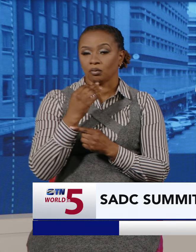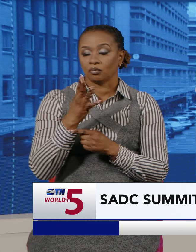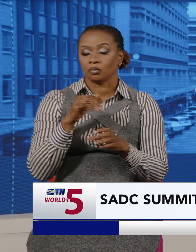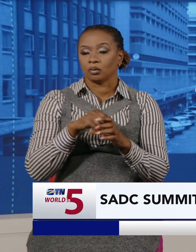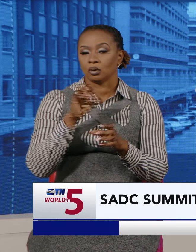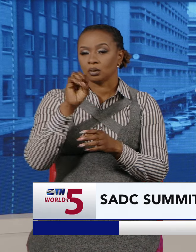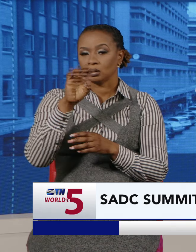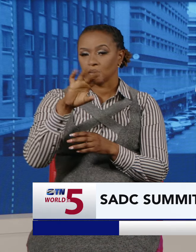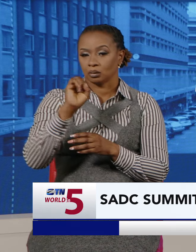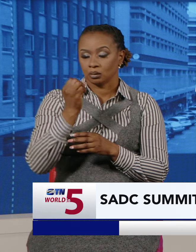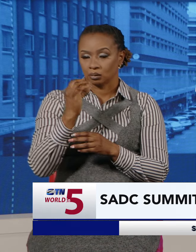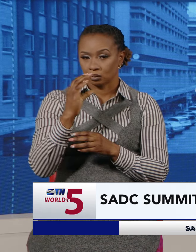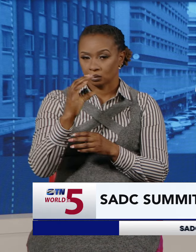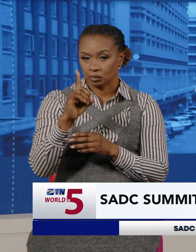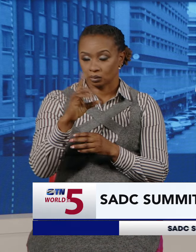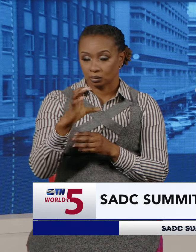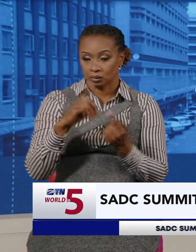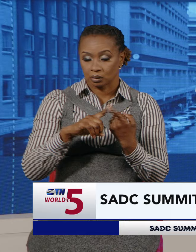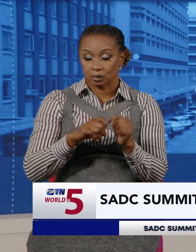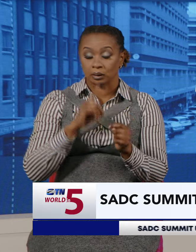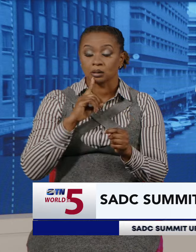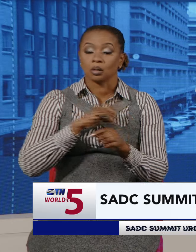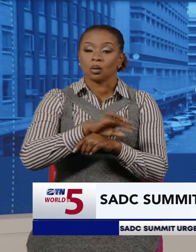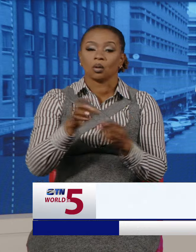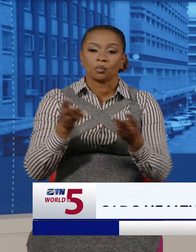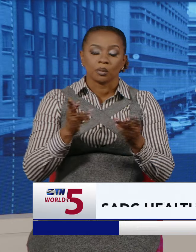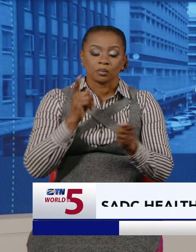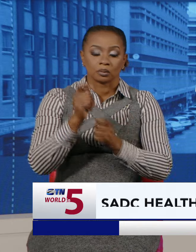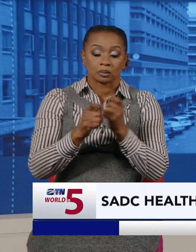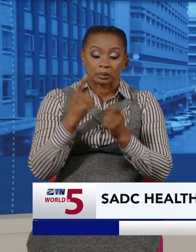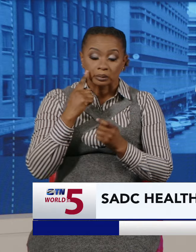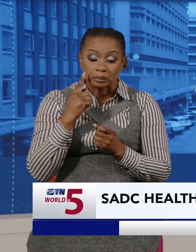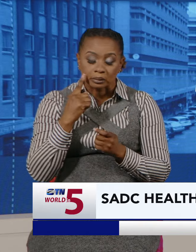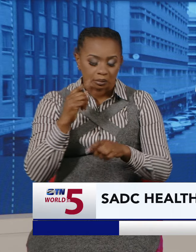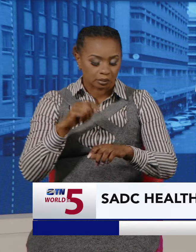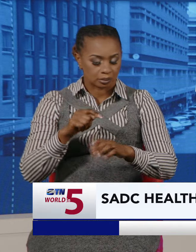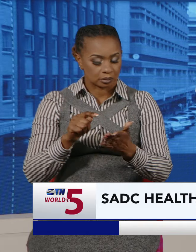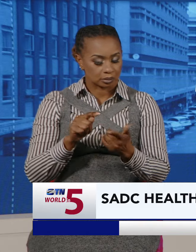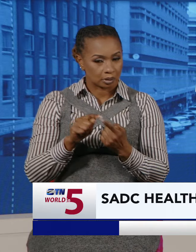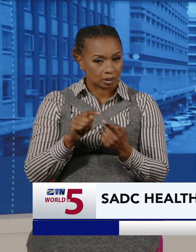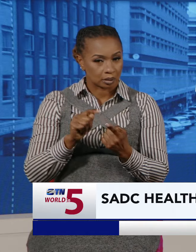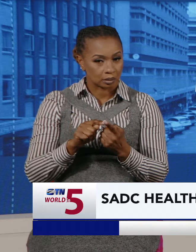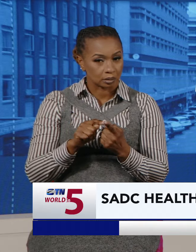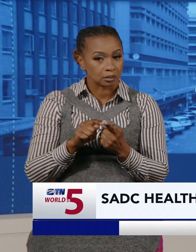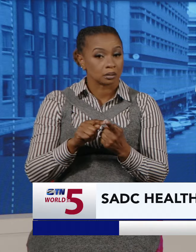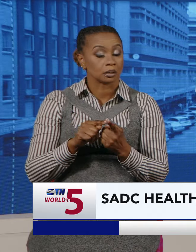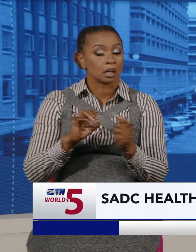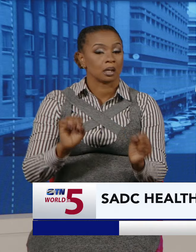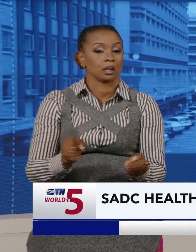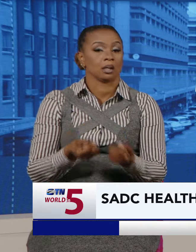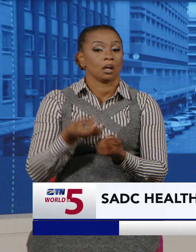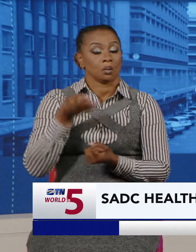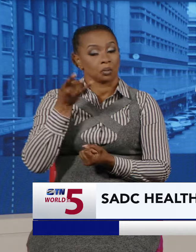this Saturday has urged member states to strengthen disease surveillance, diagnosis, testing and clinical care, infection